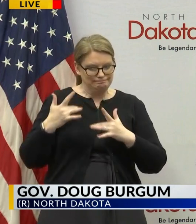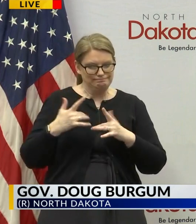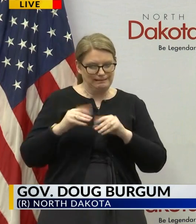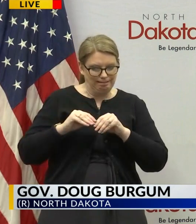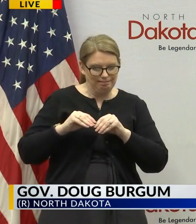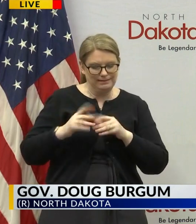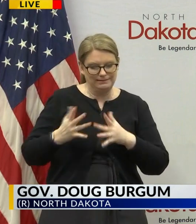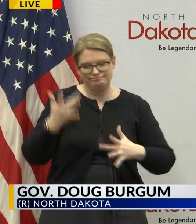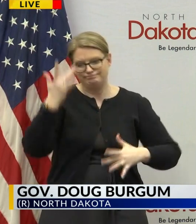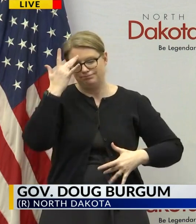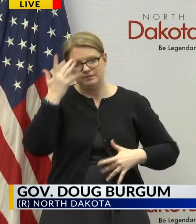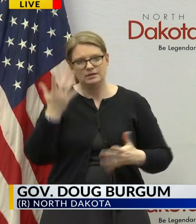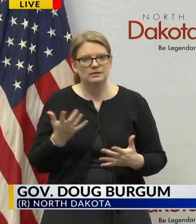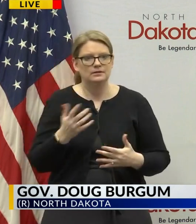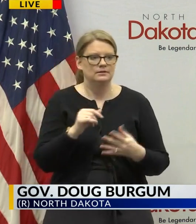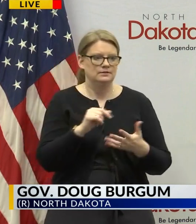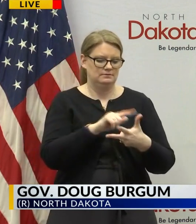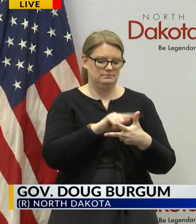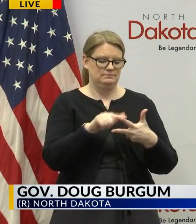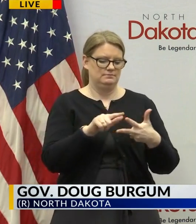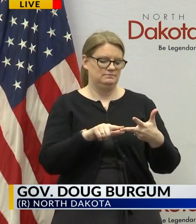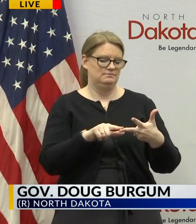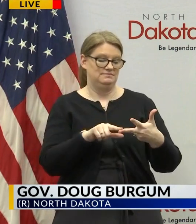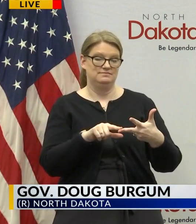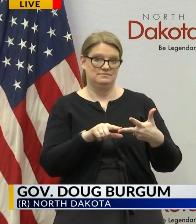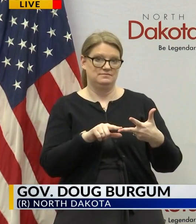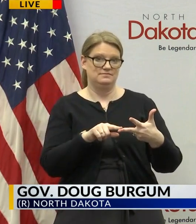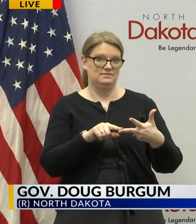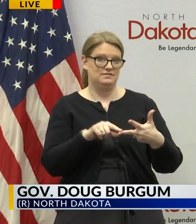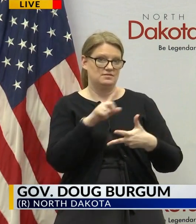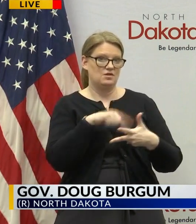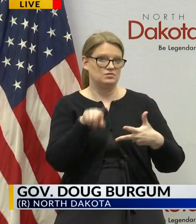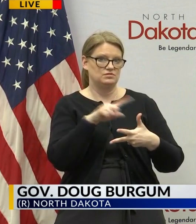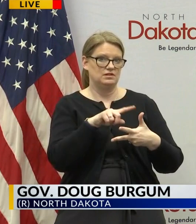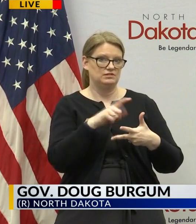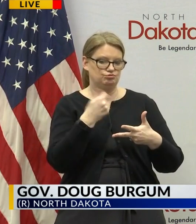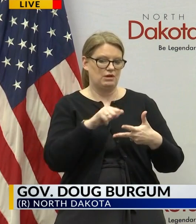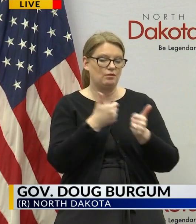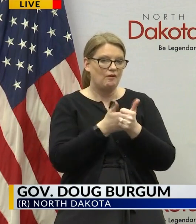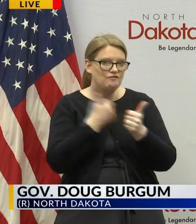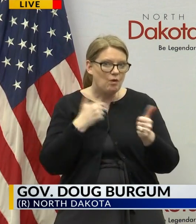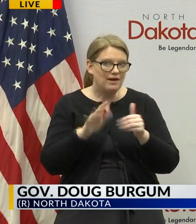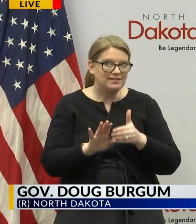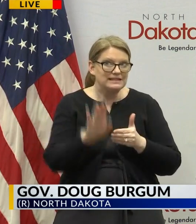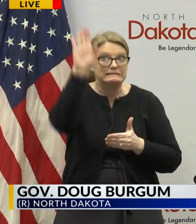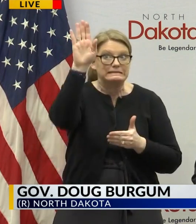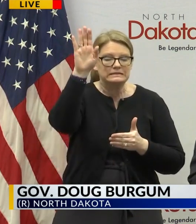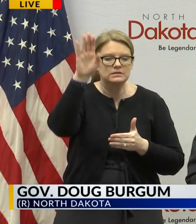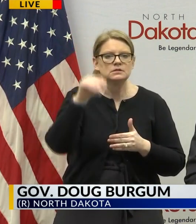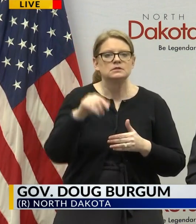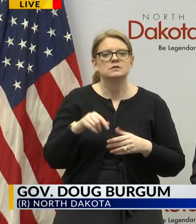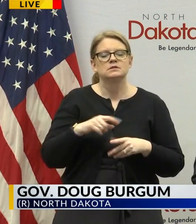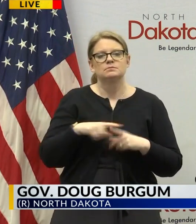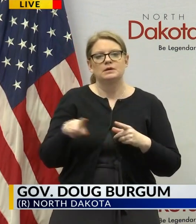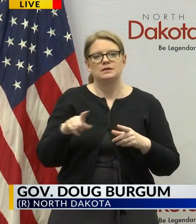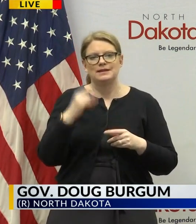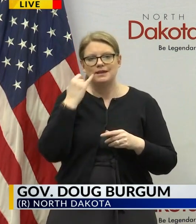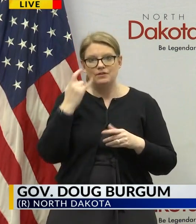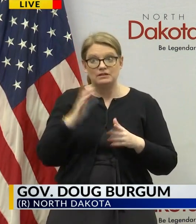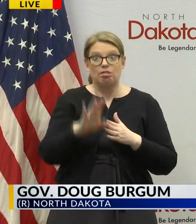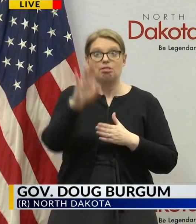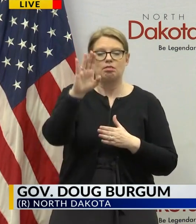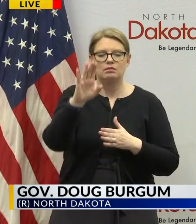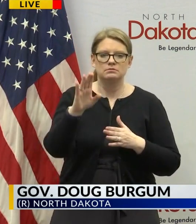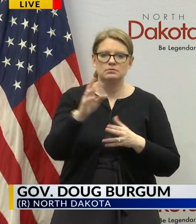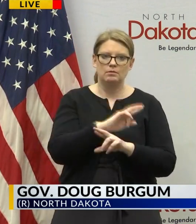working all those streams beds ventilators and health care workers to make sure we're trying to avoid the spike happening but if it comes we want to be